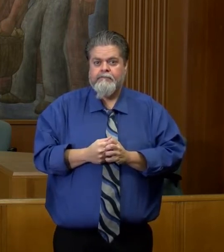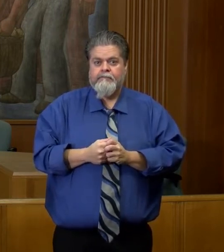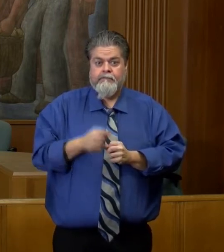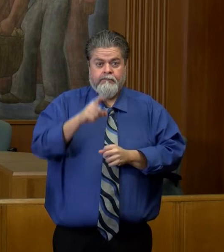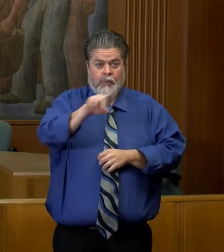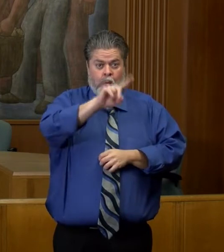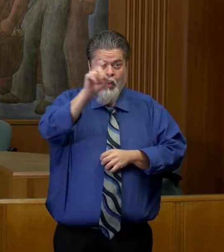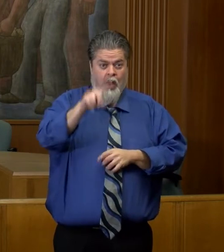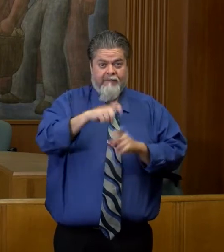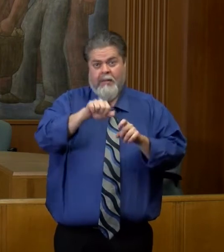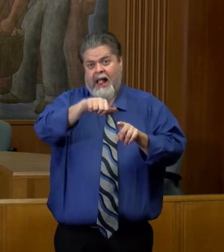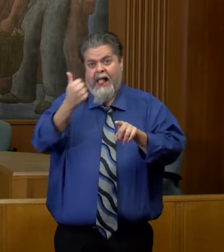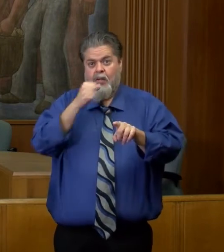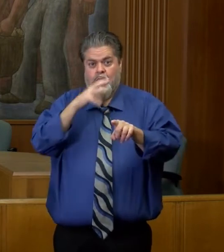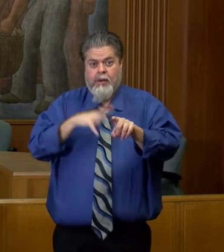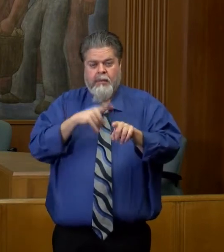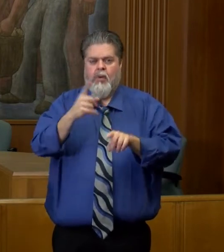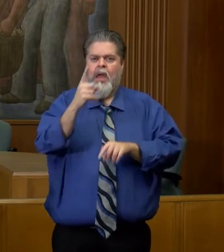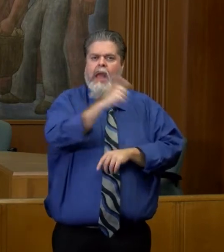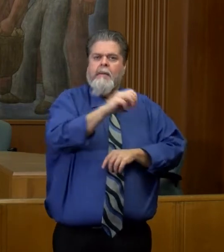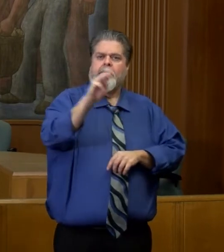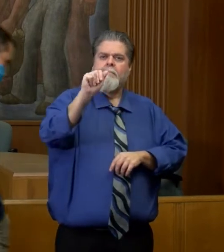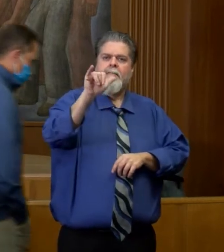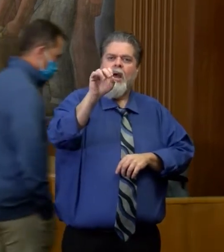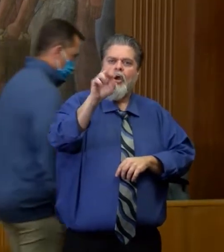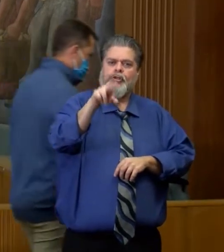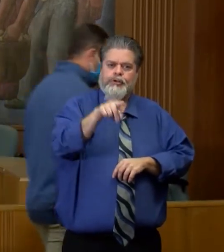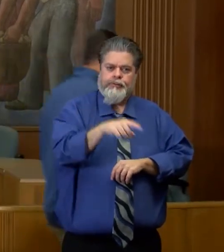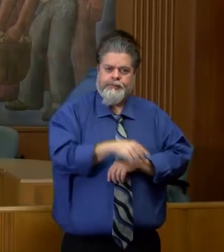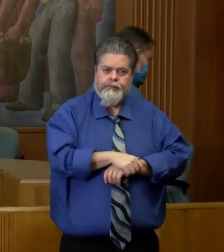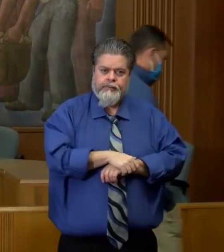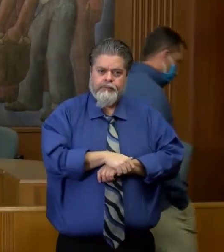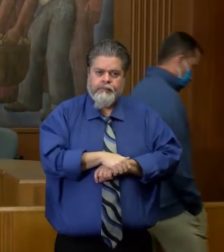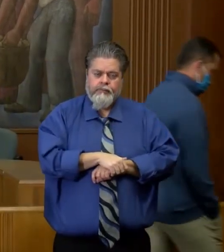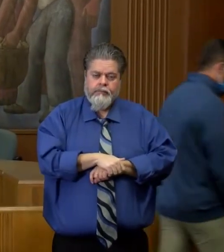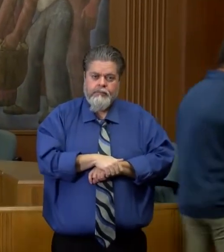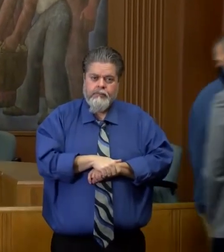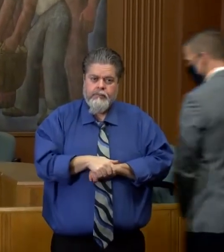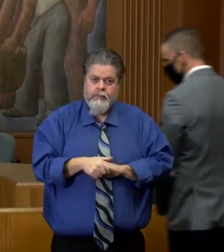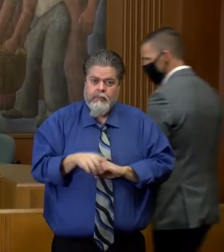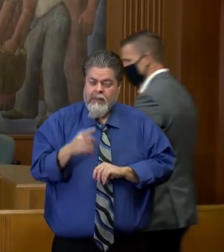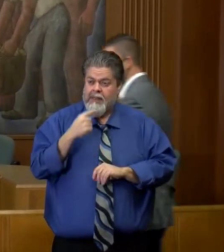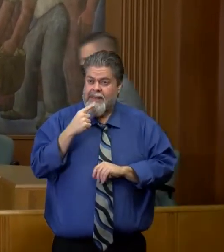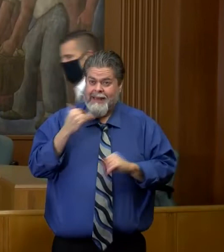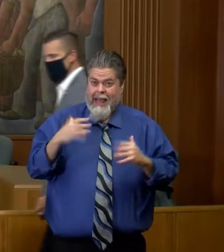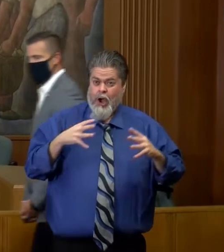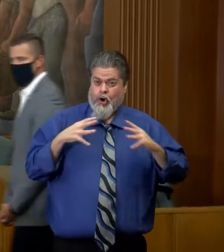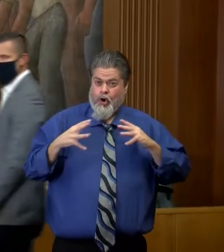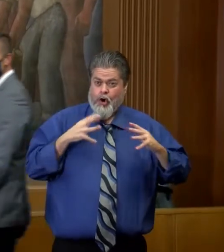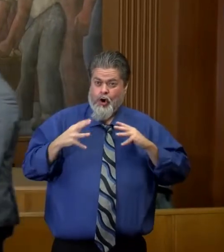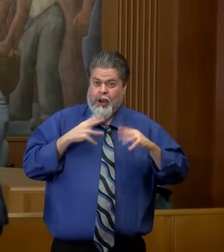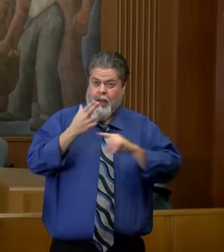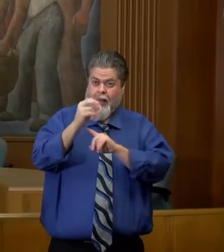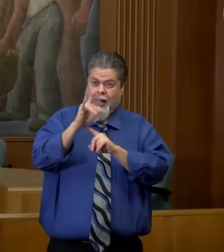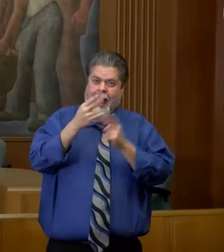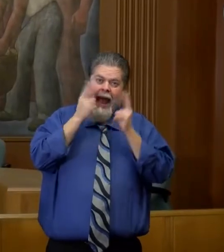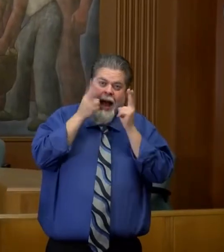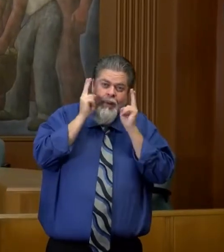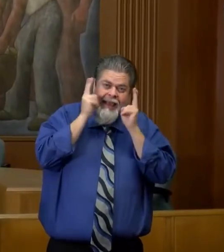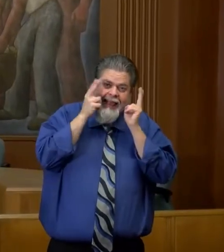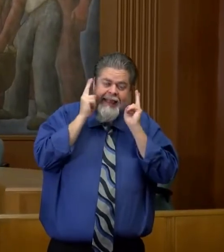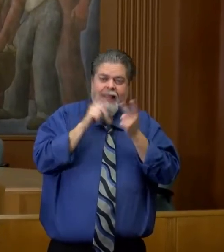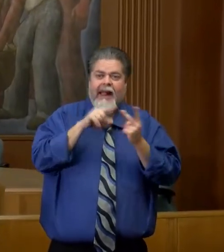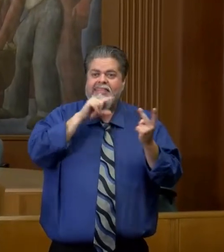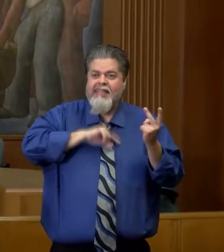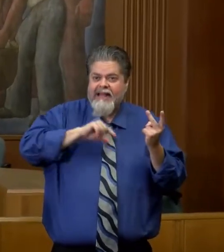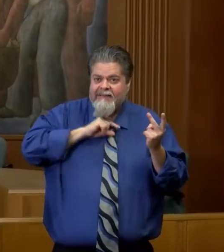I have a question for those mayors. So just kind of going back to the holiday season, how long has this given